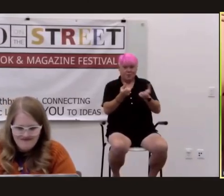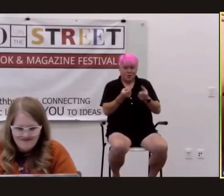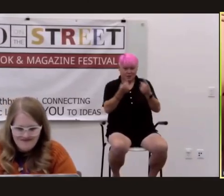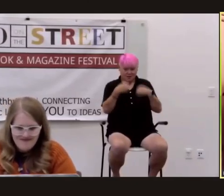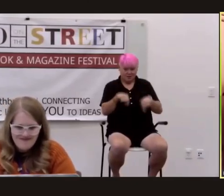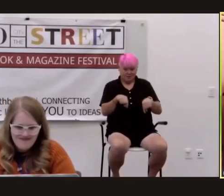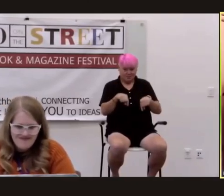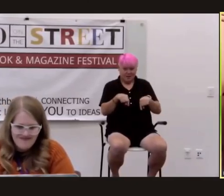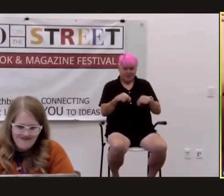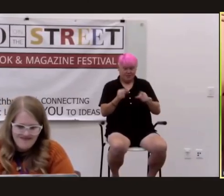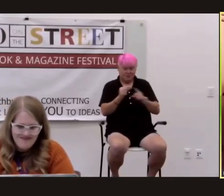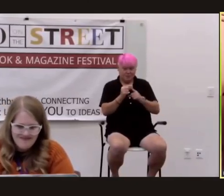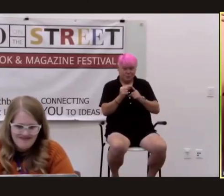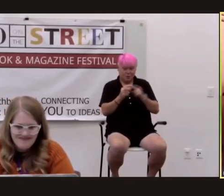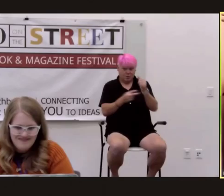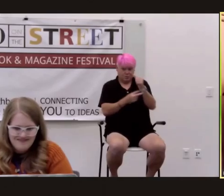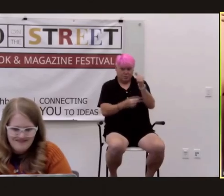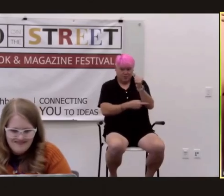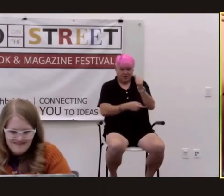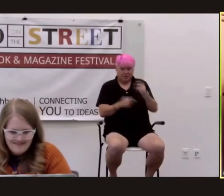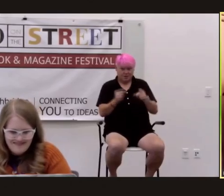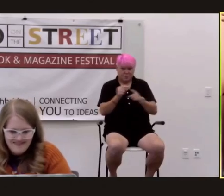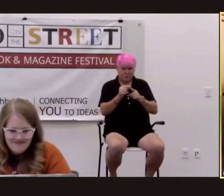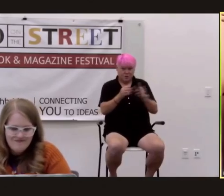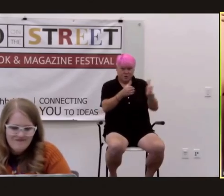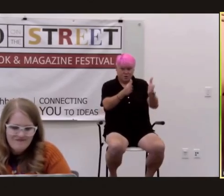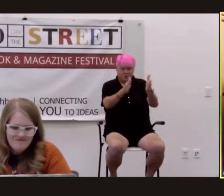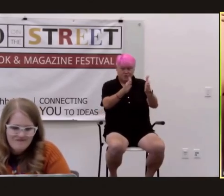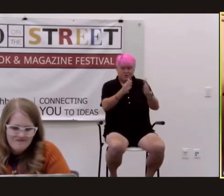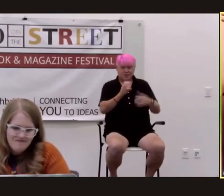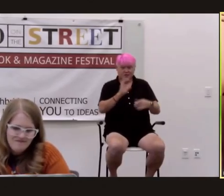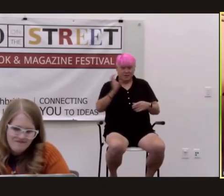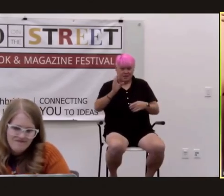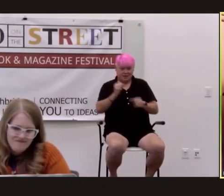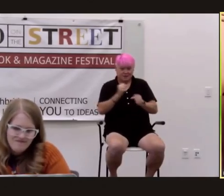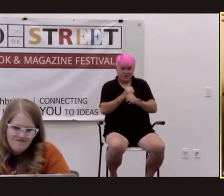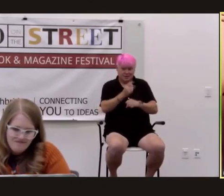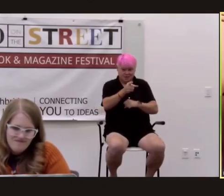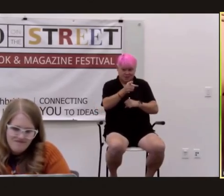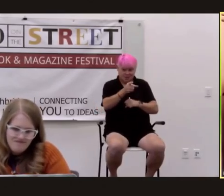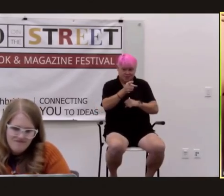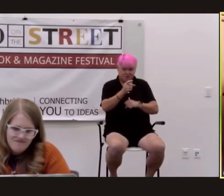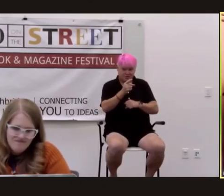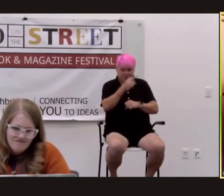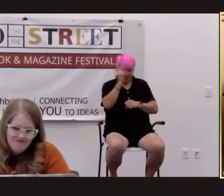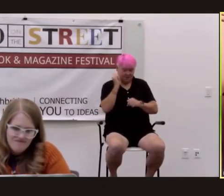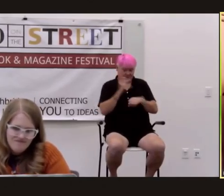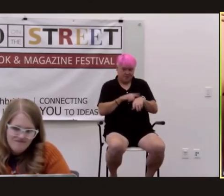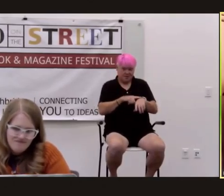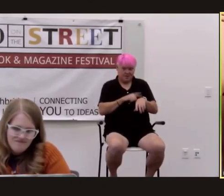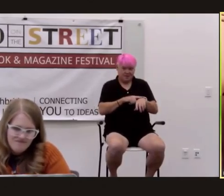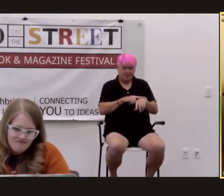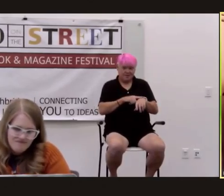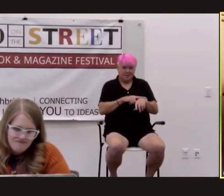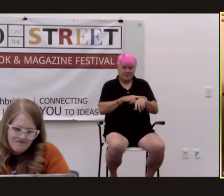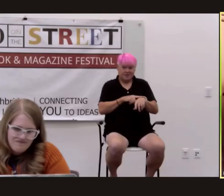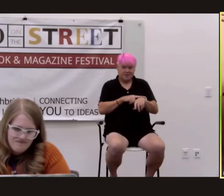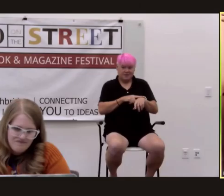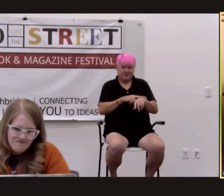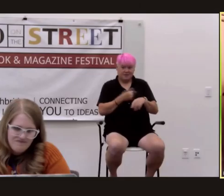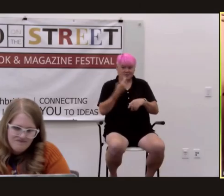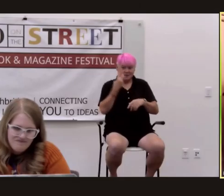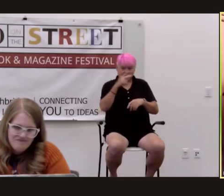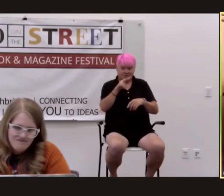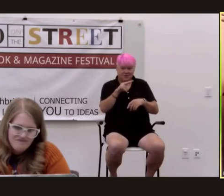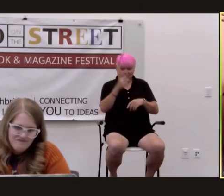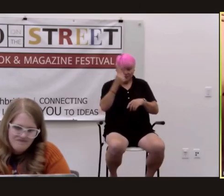bridge i'll be at when words collide up in calgary next summer of course uh you guys are so lucky for a town the